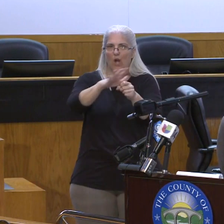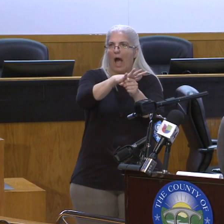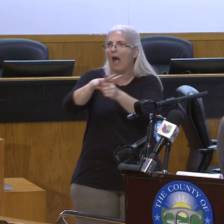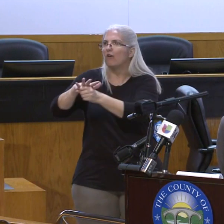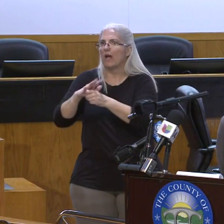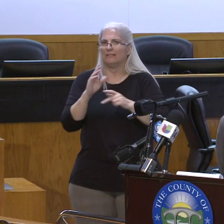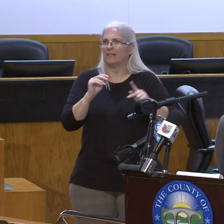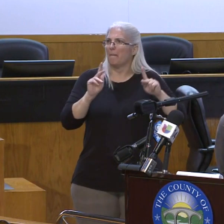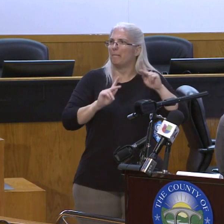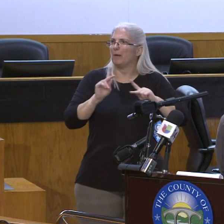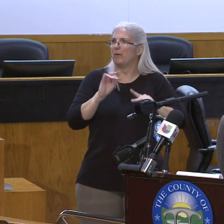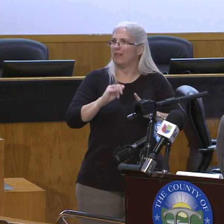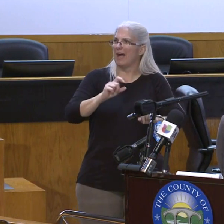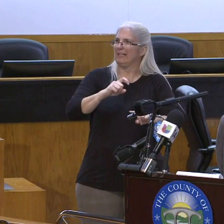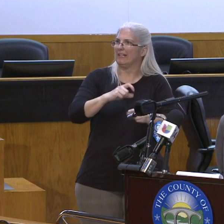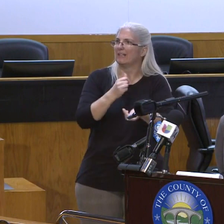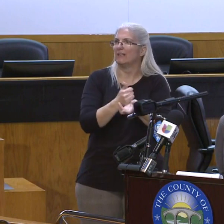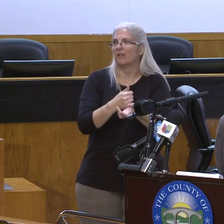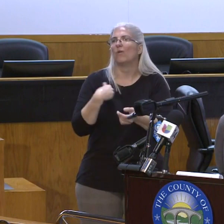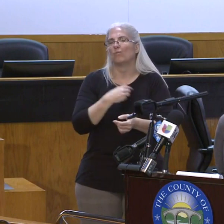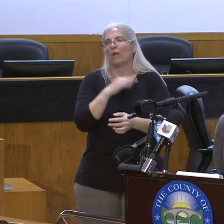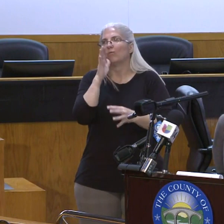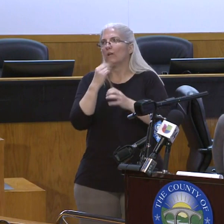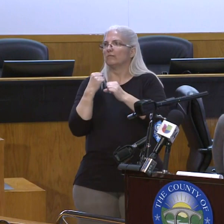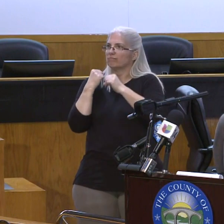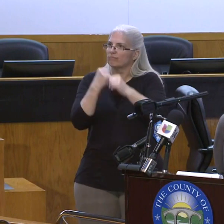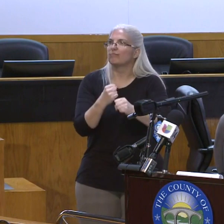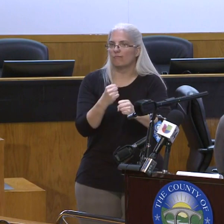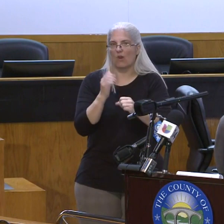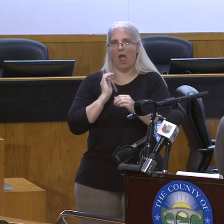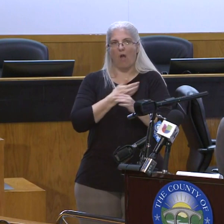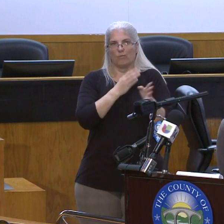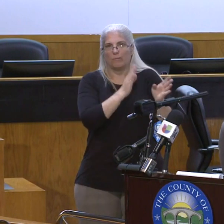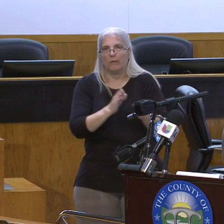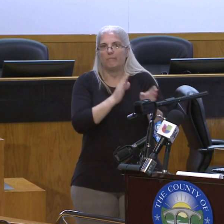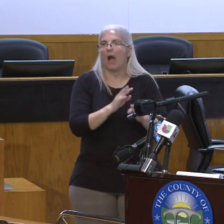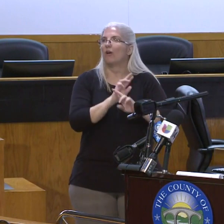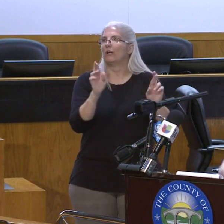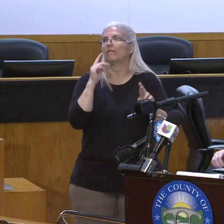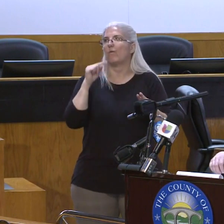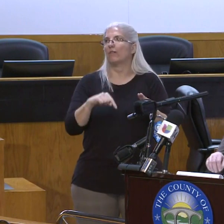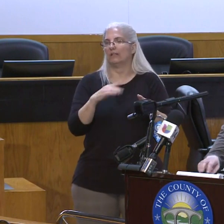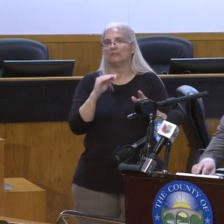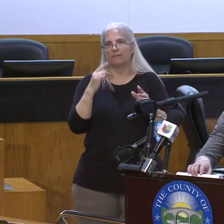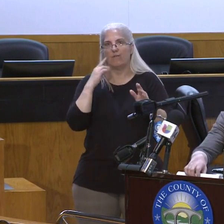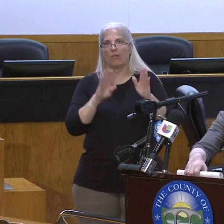are what will strengthen our preparedness for a potential surge in our patient volumes. Thank you.